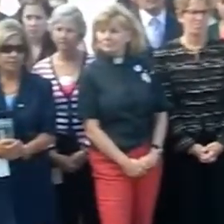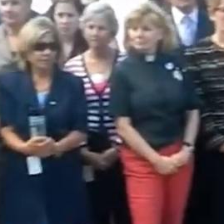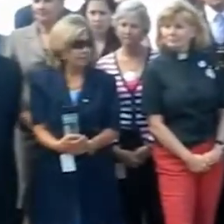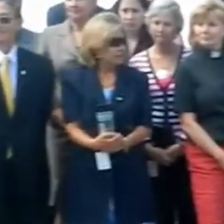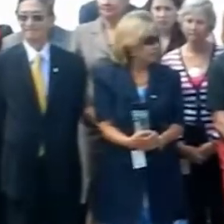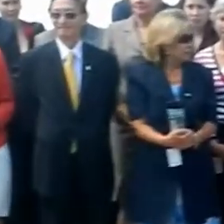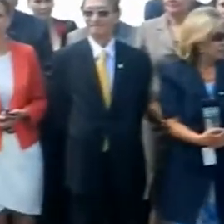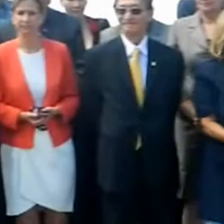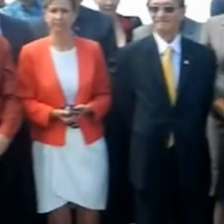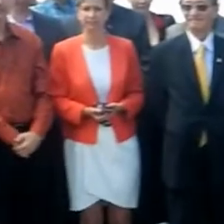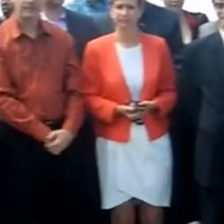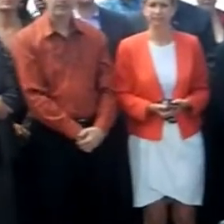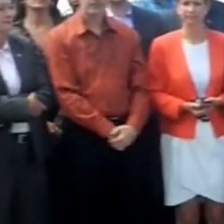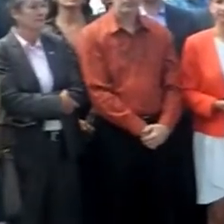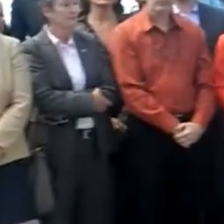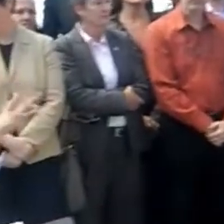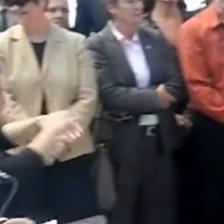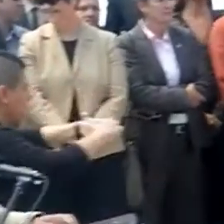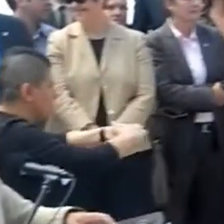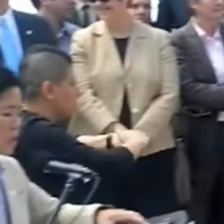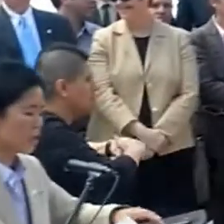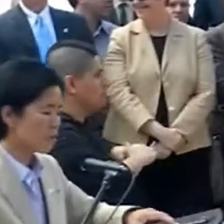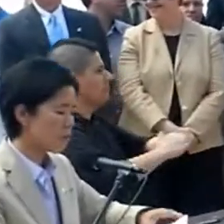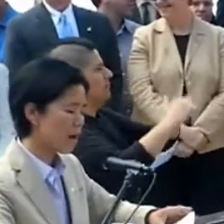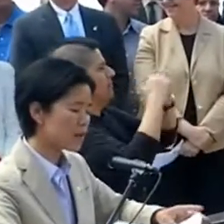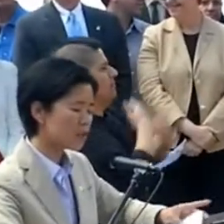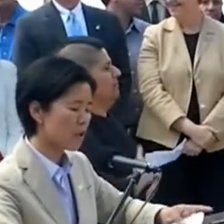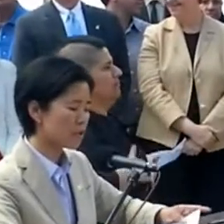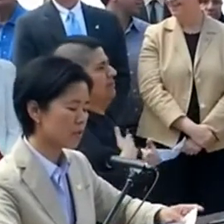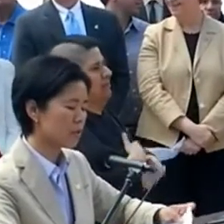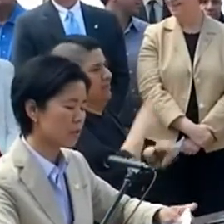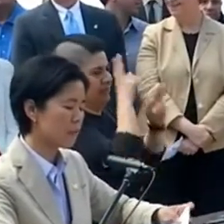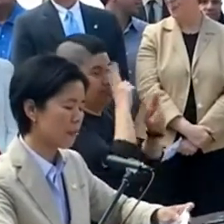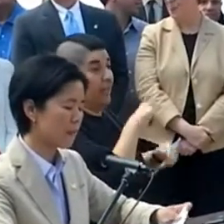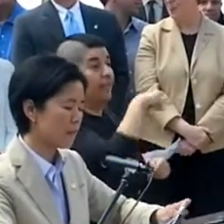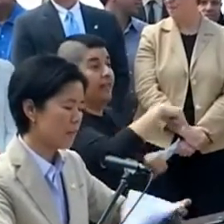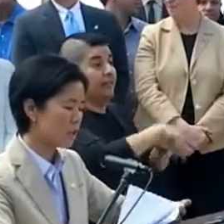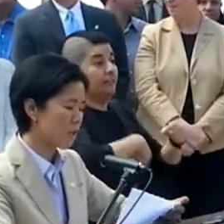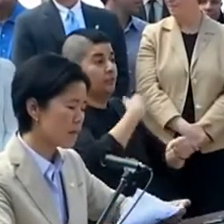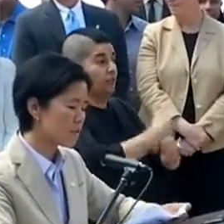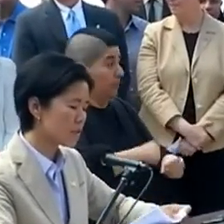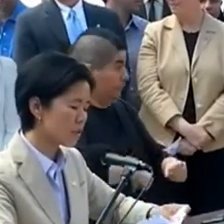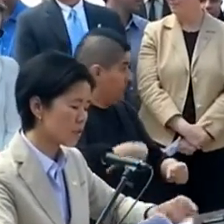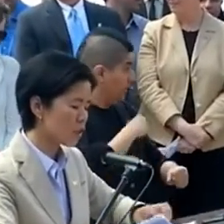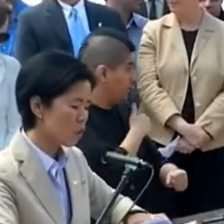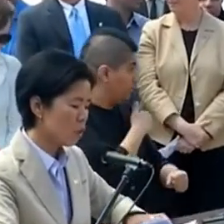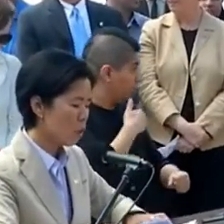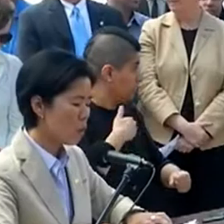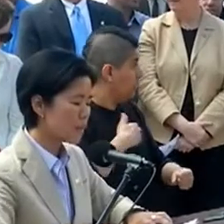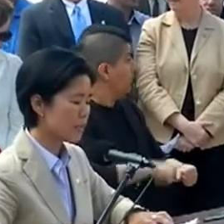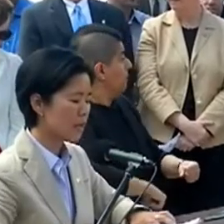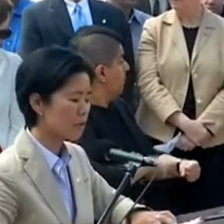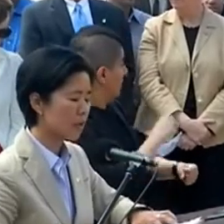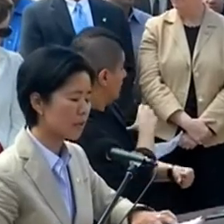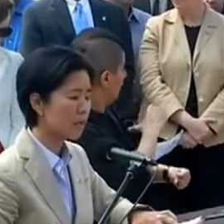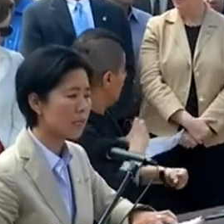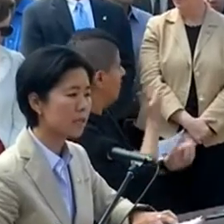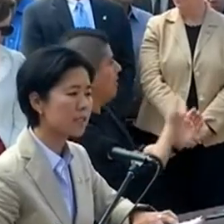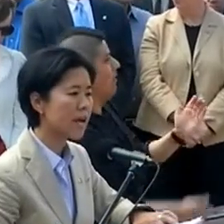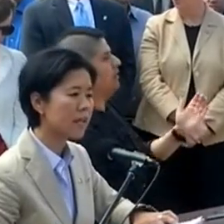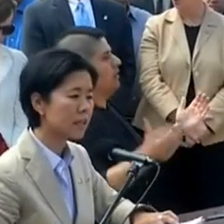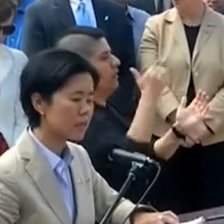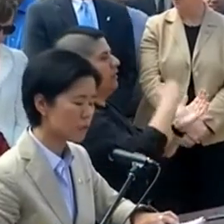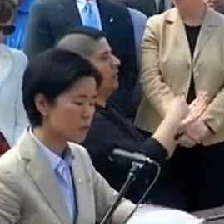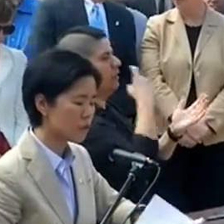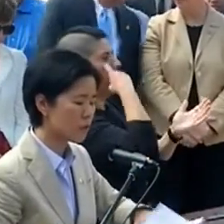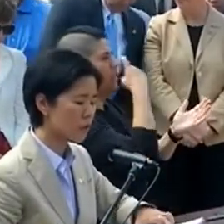harmony in which we coexist. This year, Pride Toronto and the Pride Committee will once again recognize